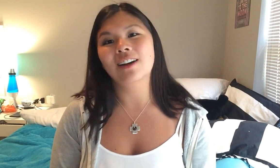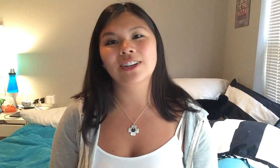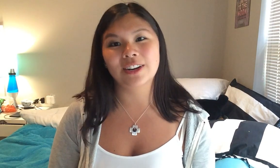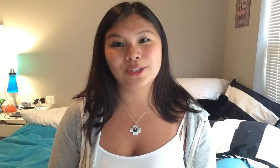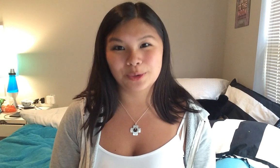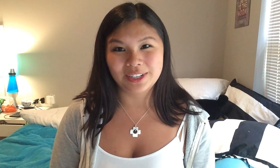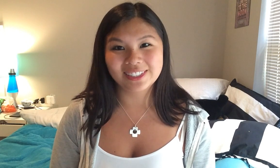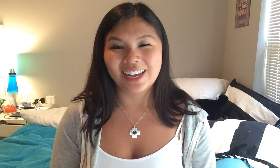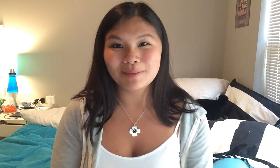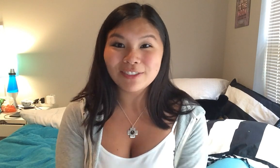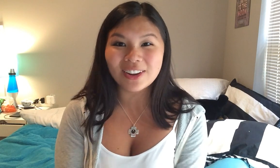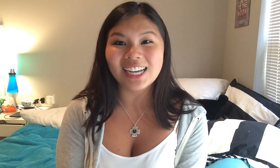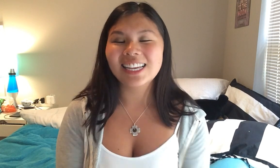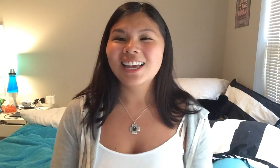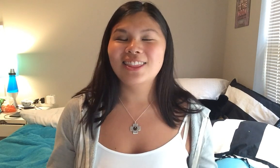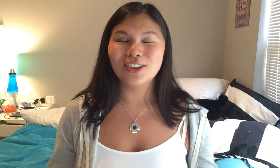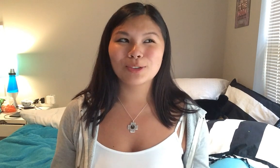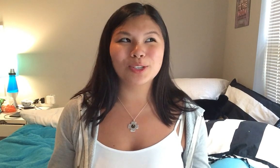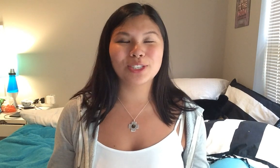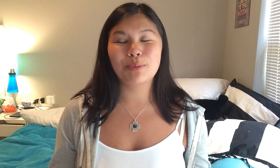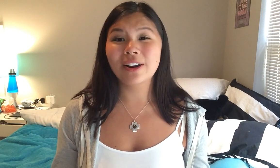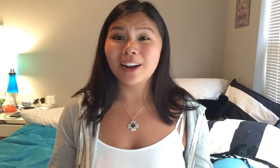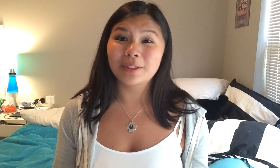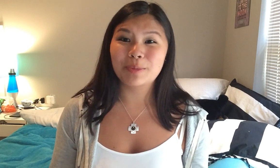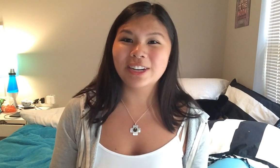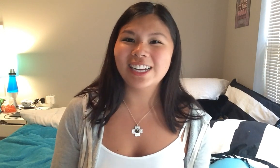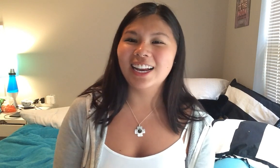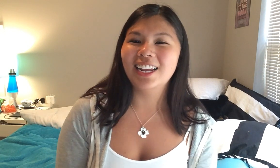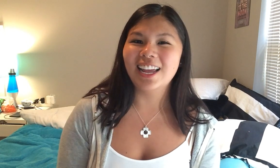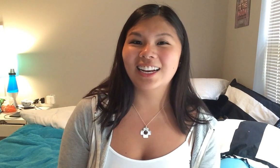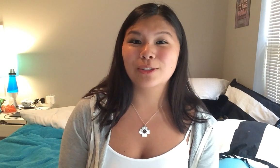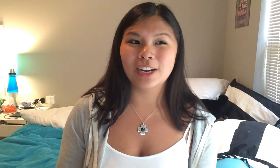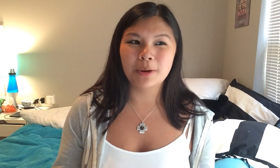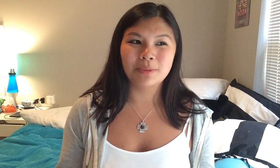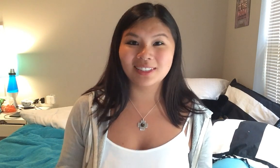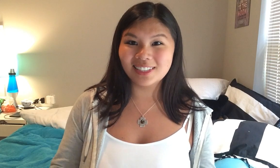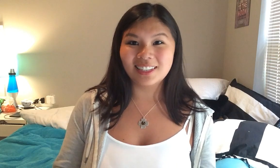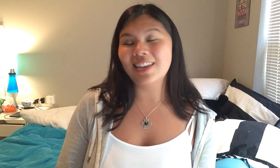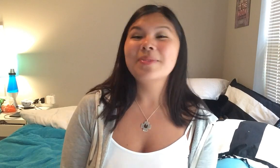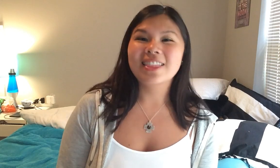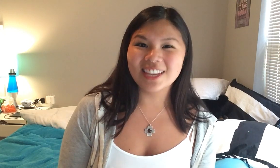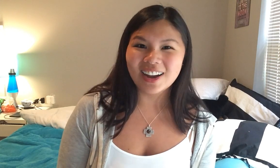cover or any tutorials that I can make for you guys thank you so much for the support I really appreciate it and I'll try to post more consistently thank you guys